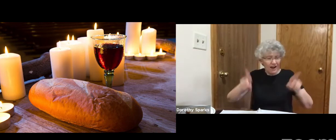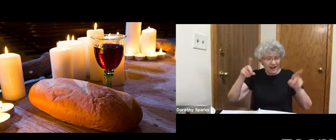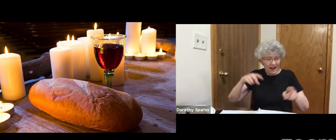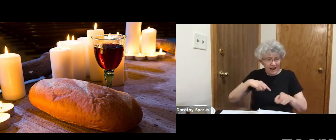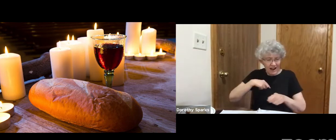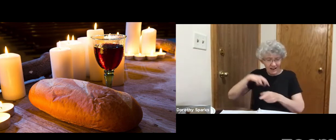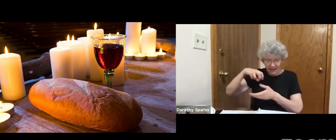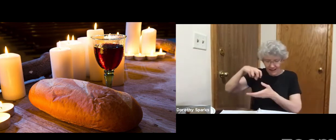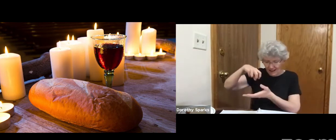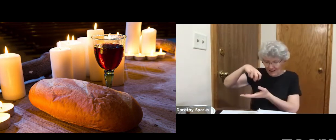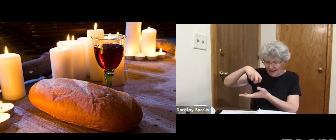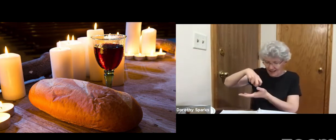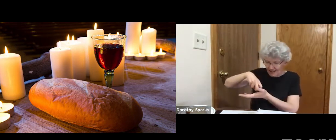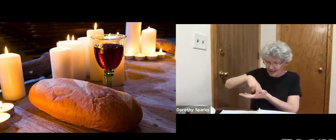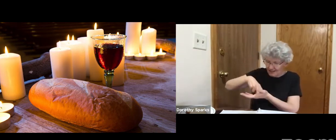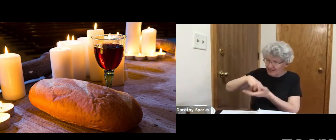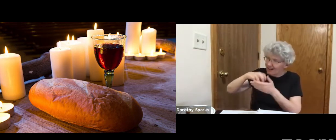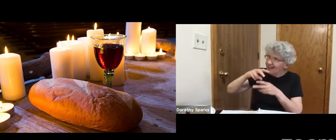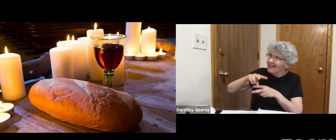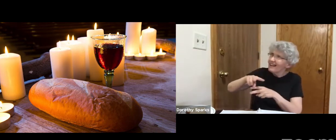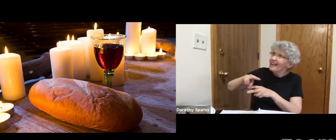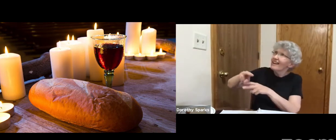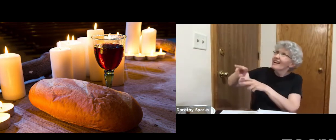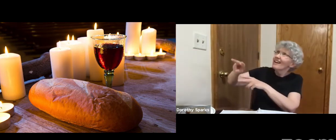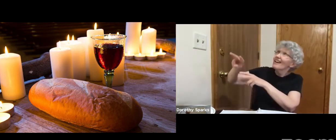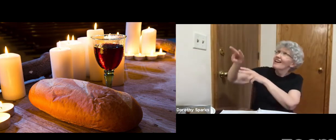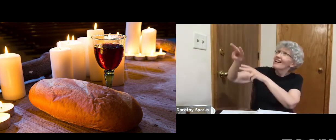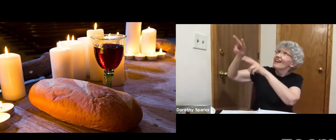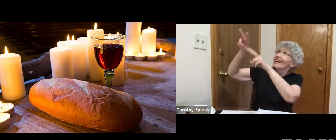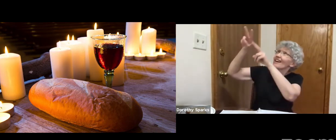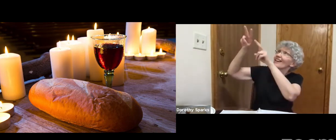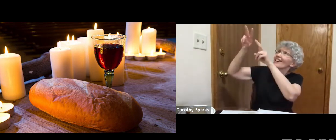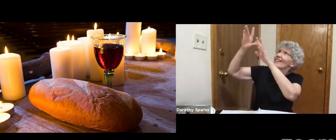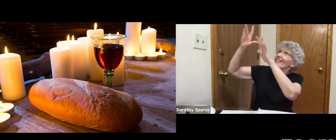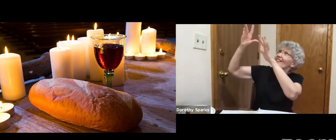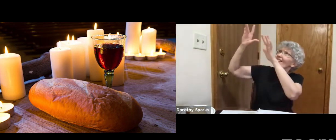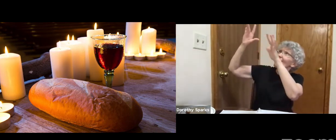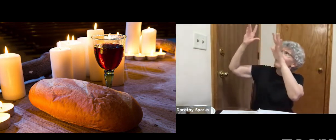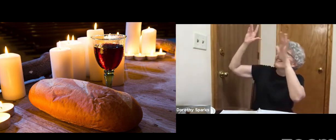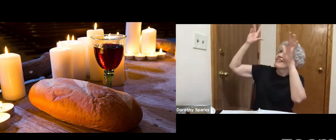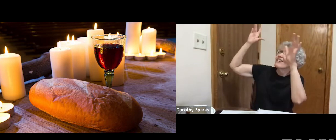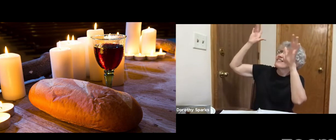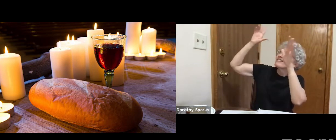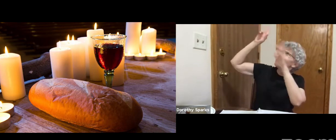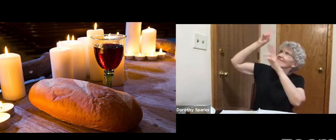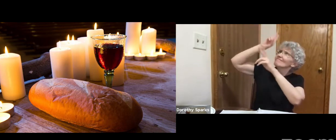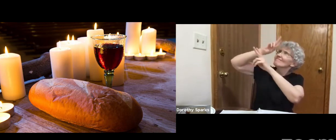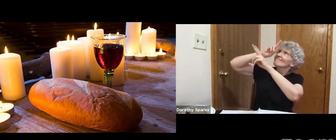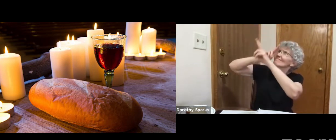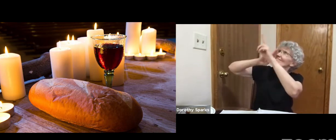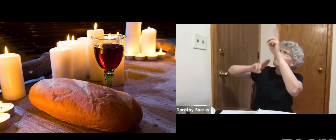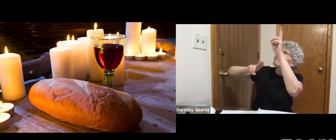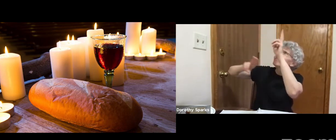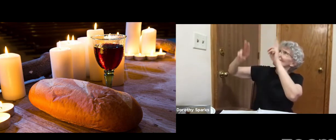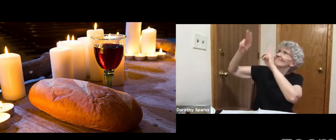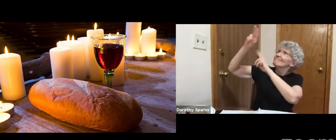I fall on my knees, When I I my face to the rising